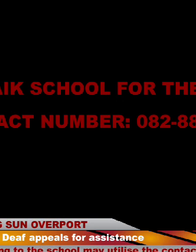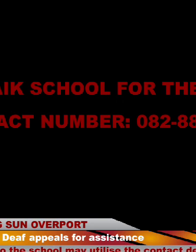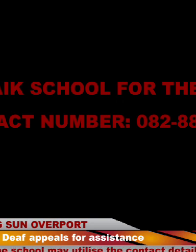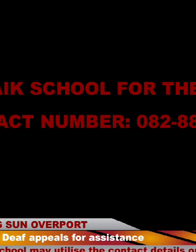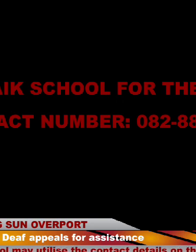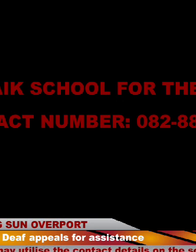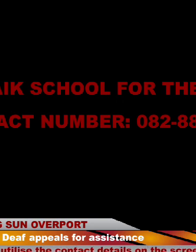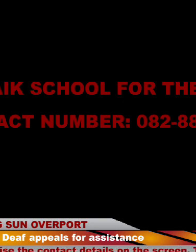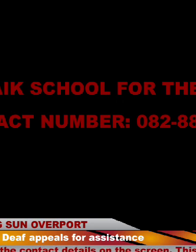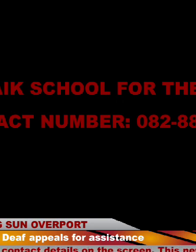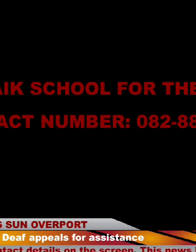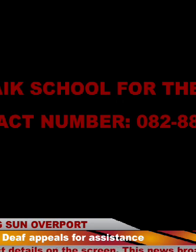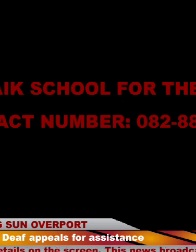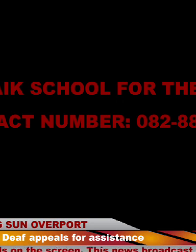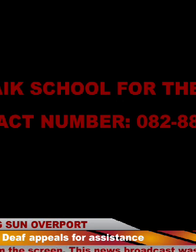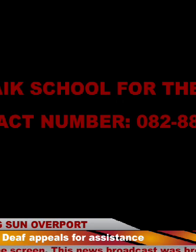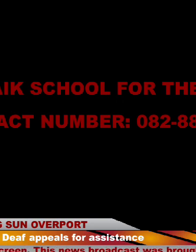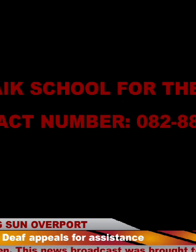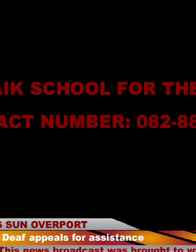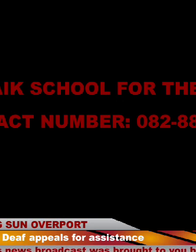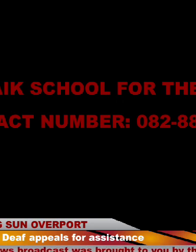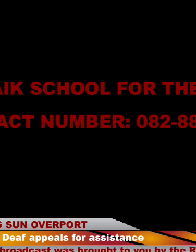screen. This news broadcast was brought to you by the Rising Sun Digital Team.